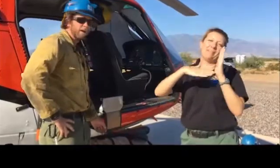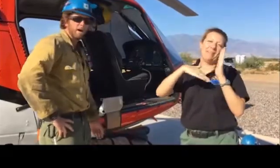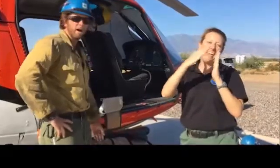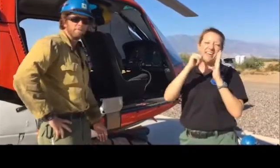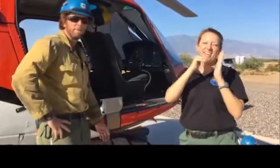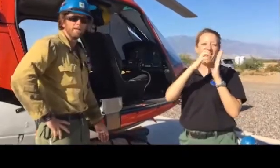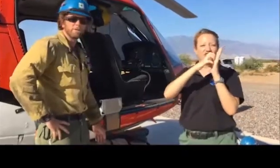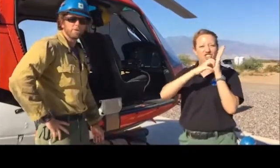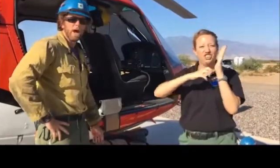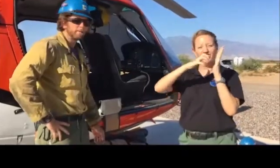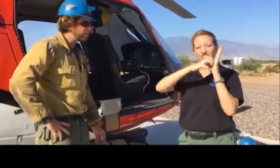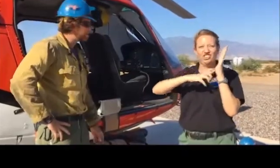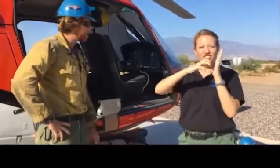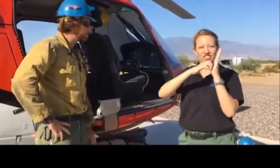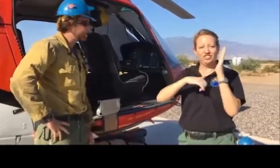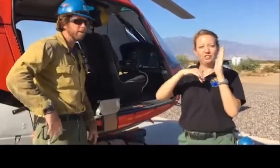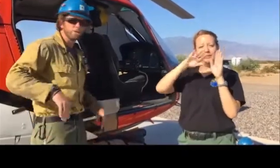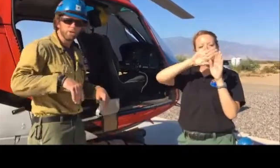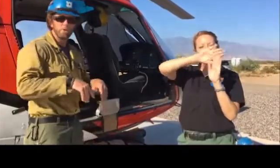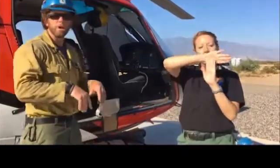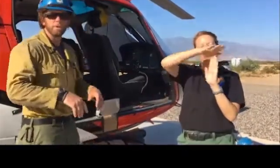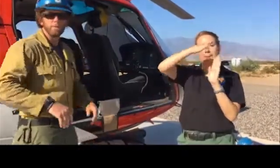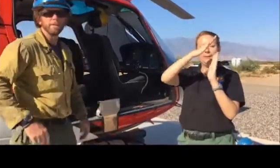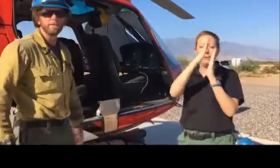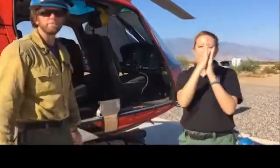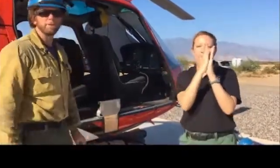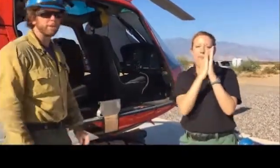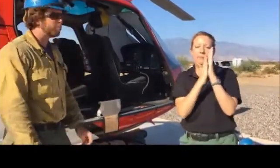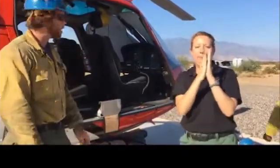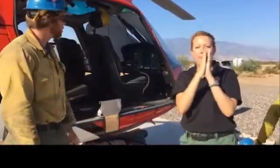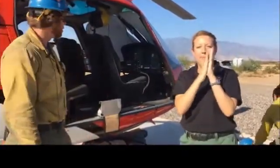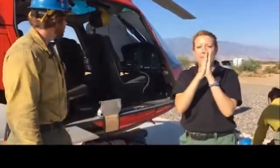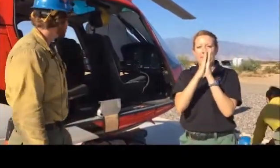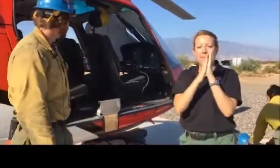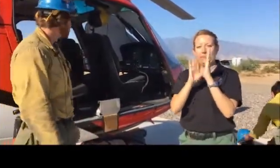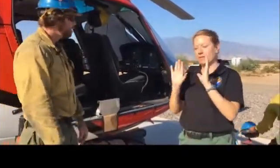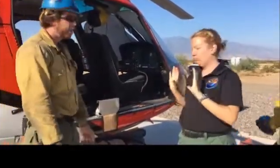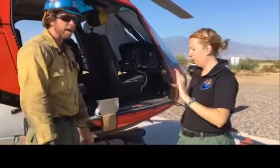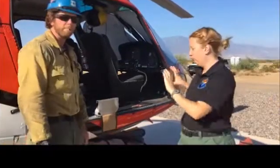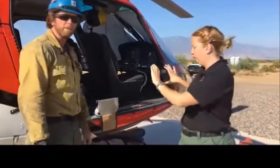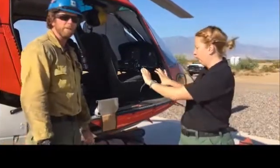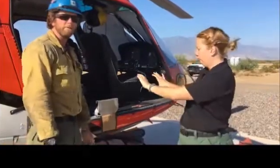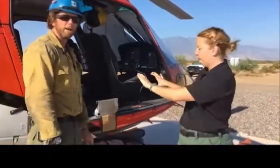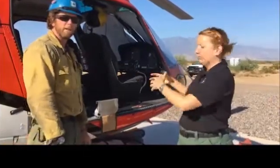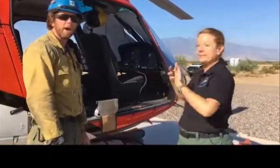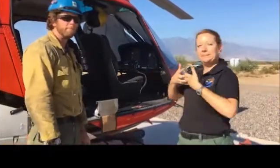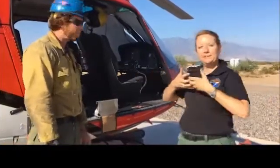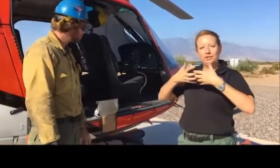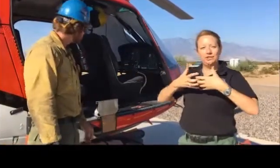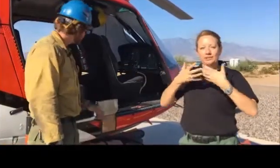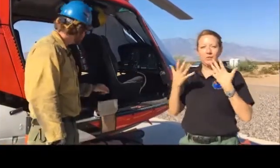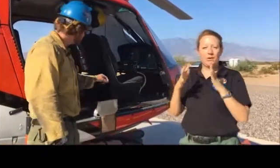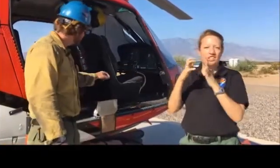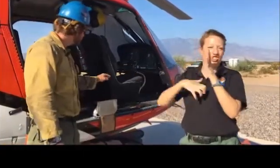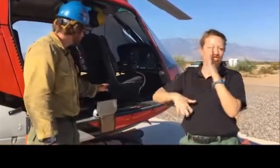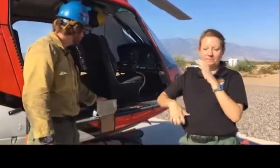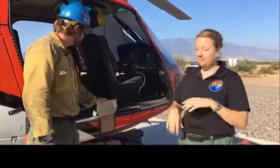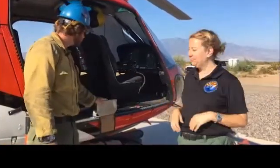from any scratches that the chute on the PSD machine might give the helicopter. This